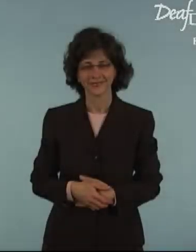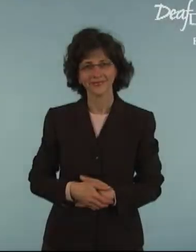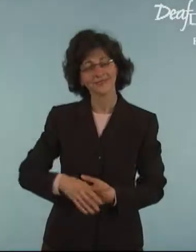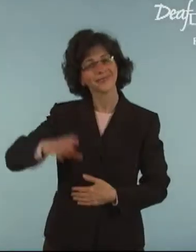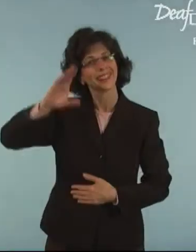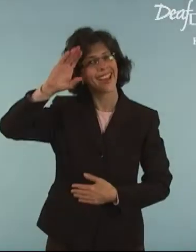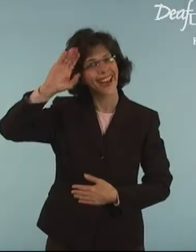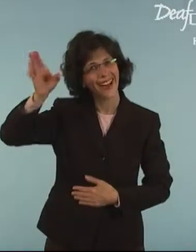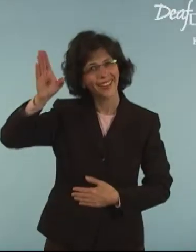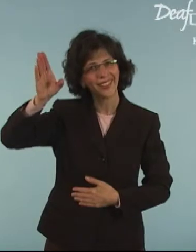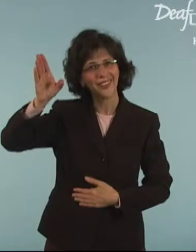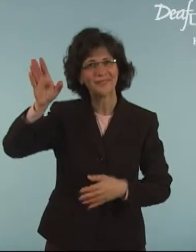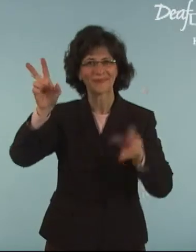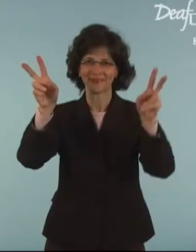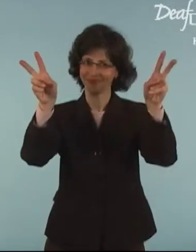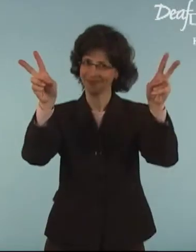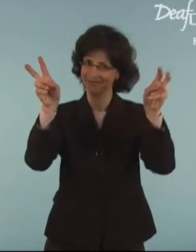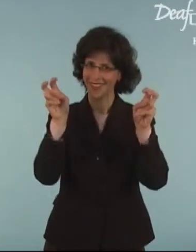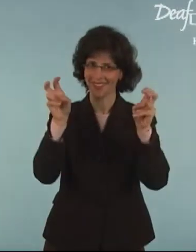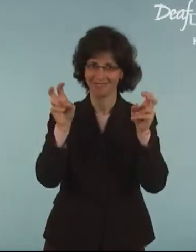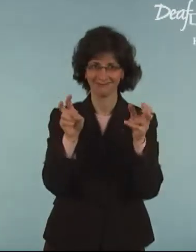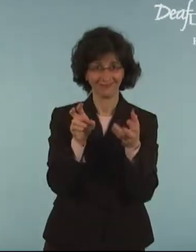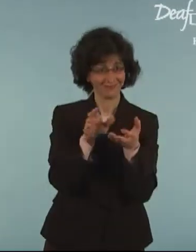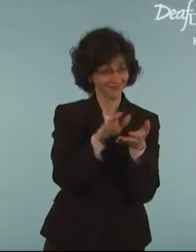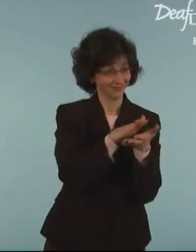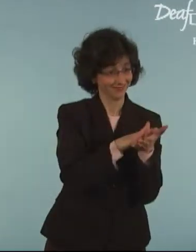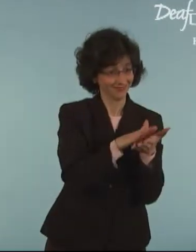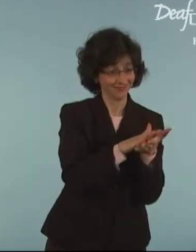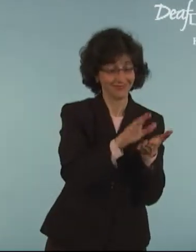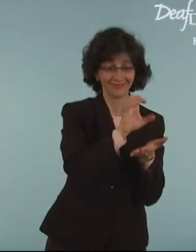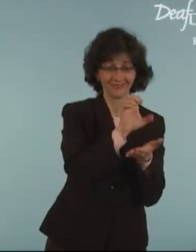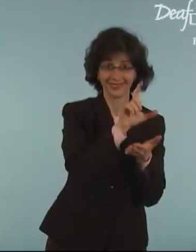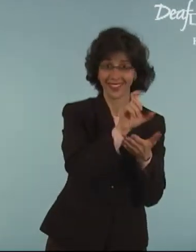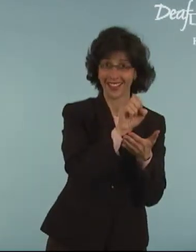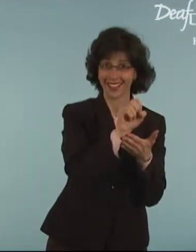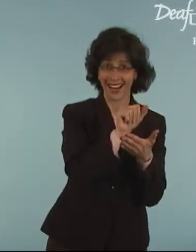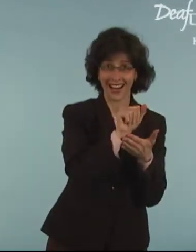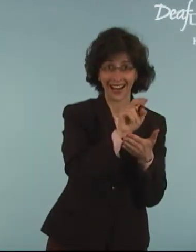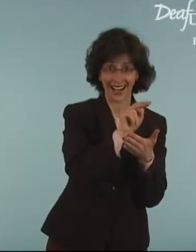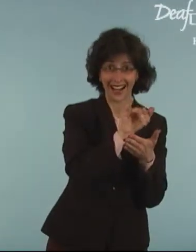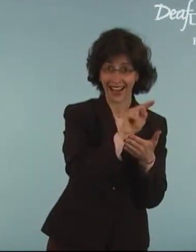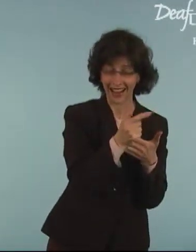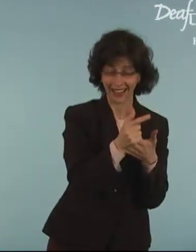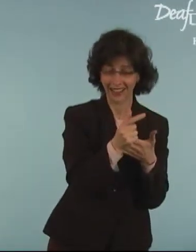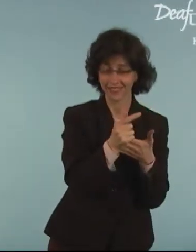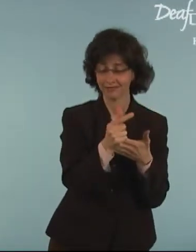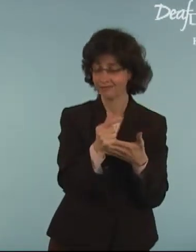Hello. This is titled, Cleaning and